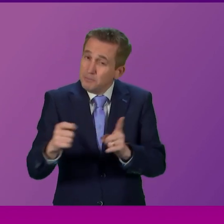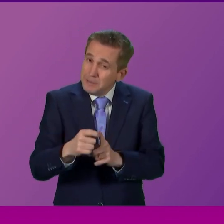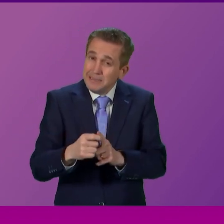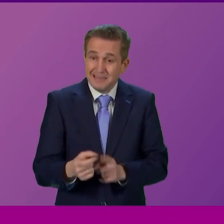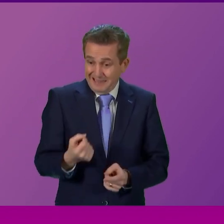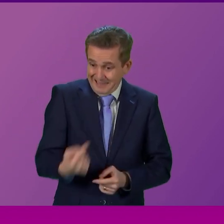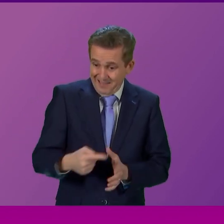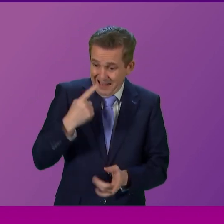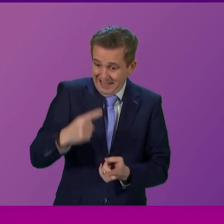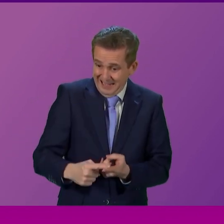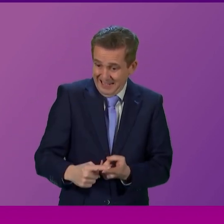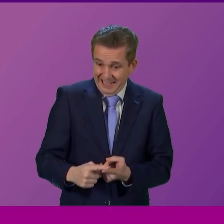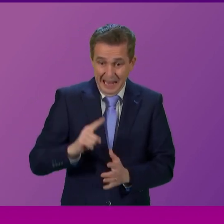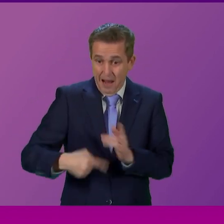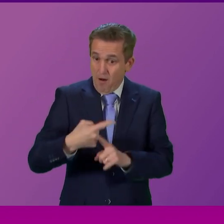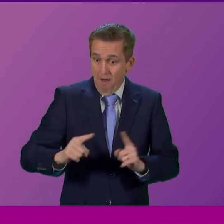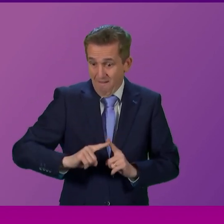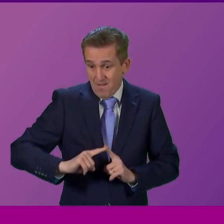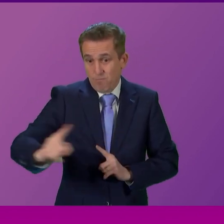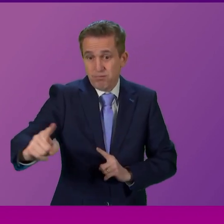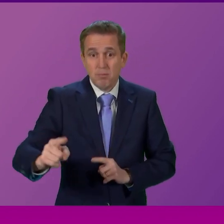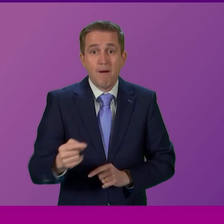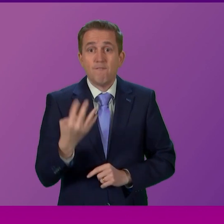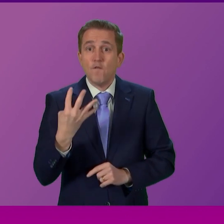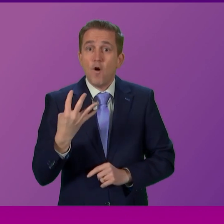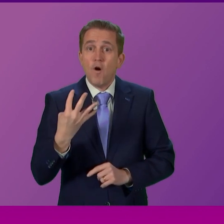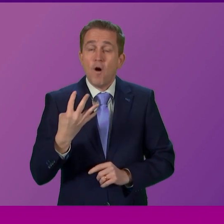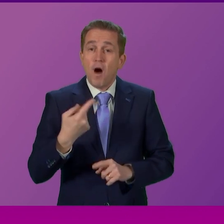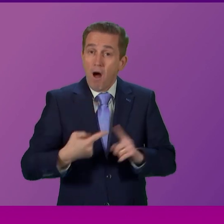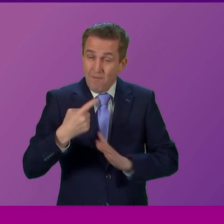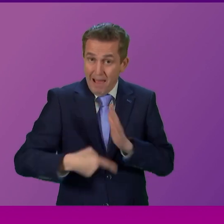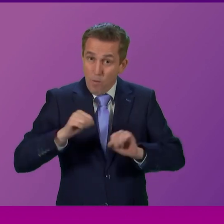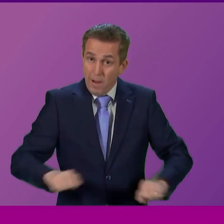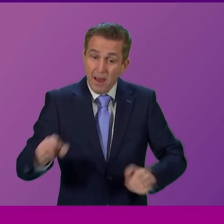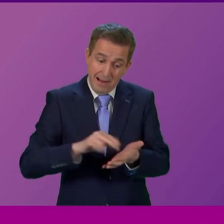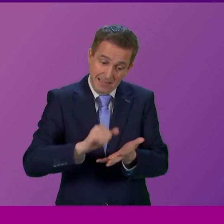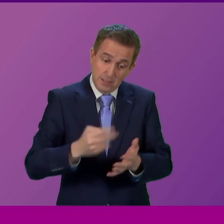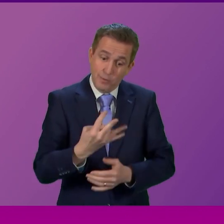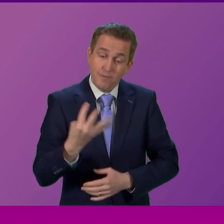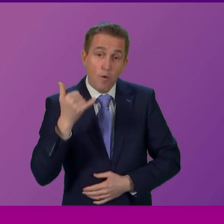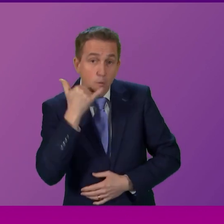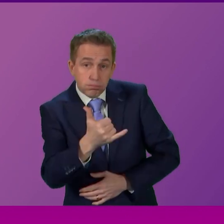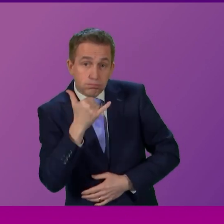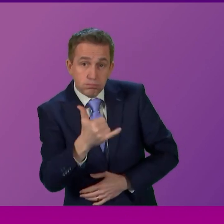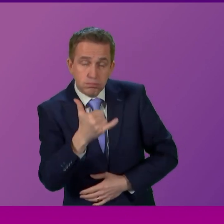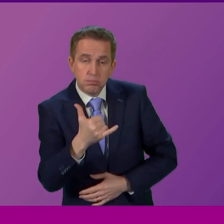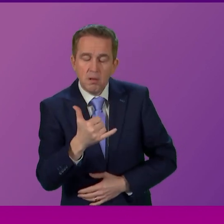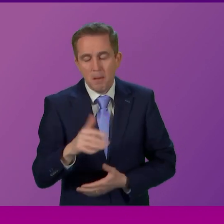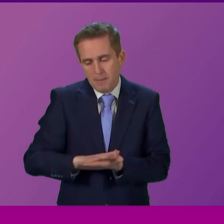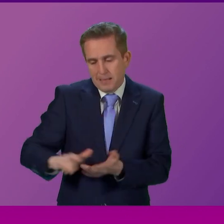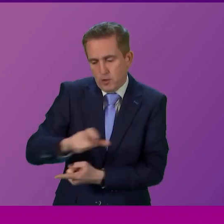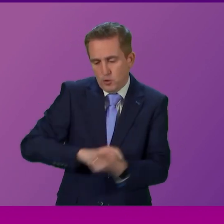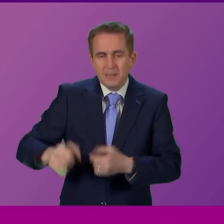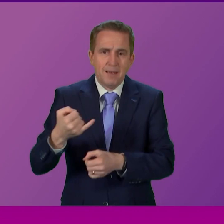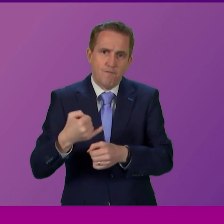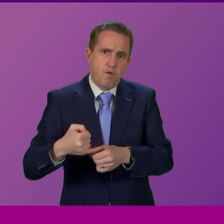ANE an hour's drive away and with four hour waits on NHS 24 there is massive pressure on the community pharmacy who